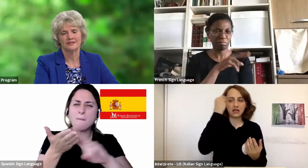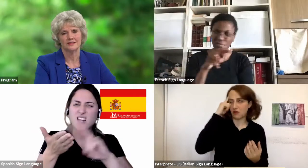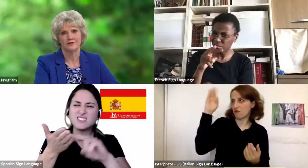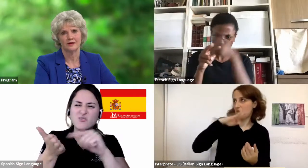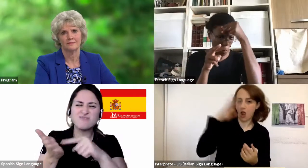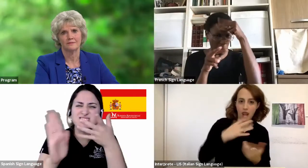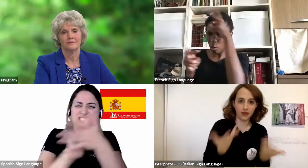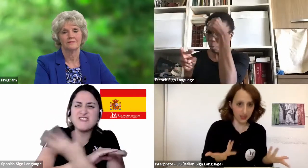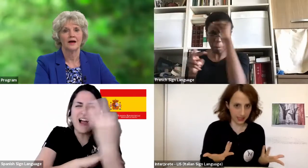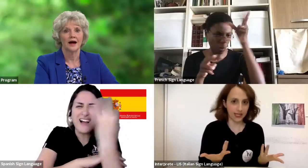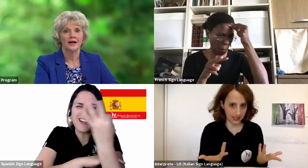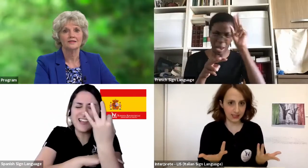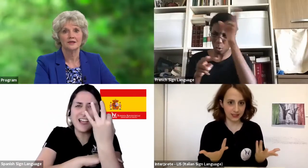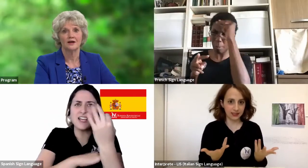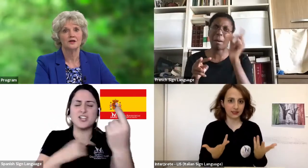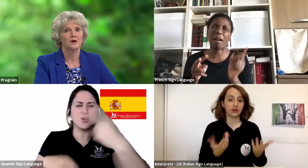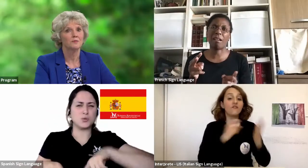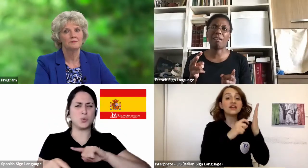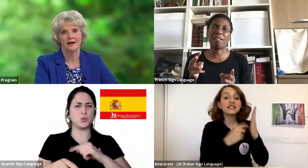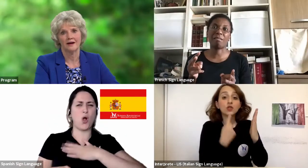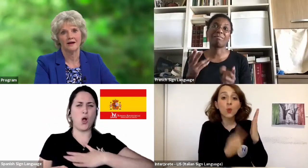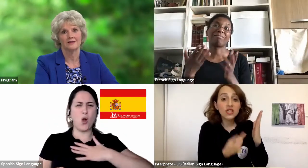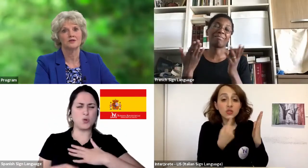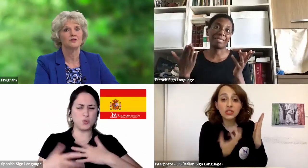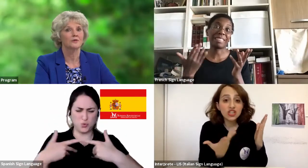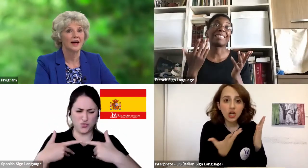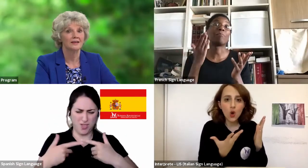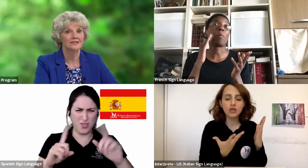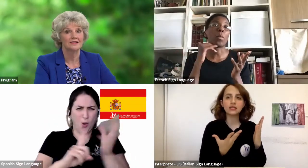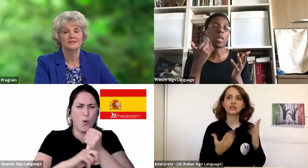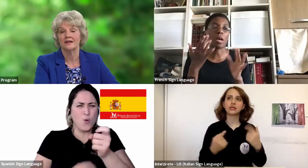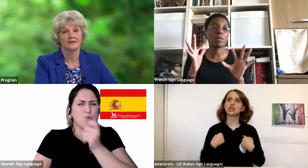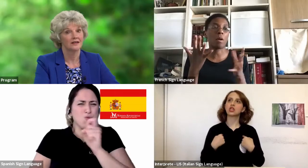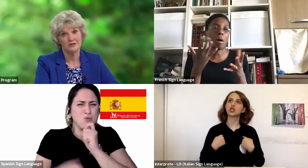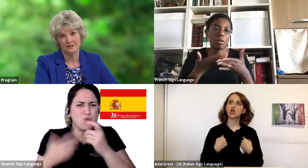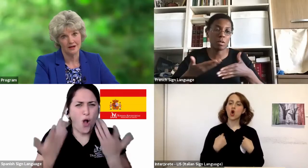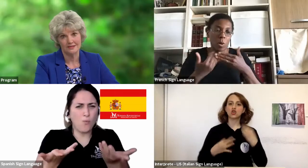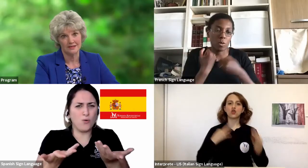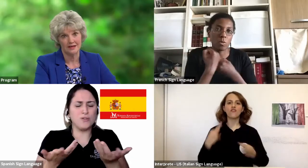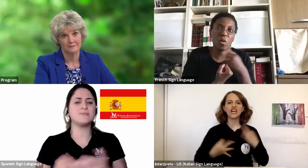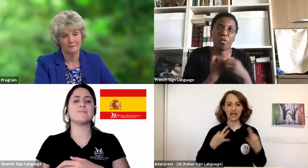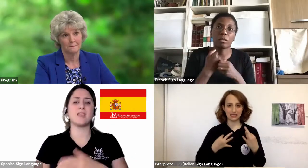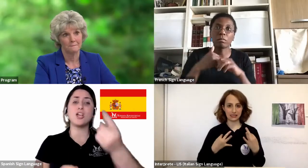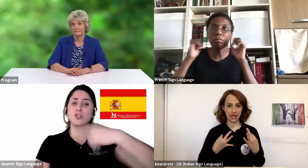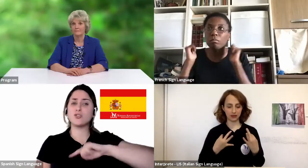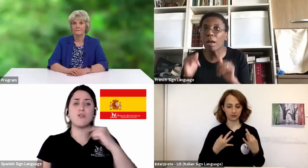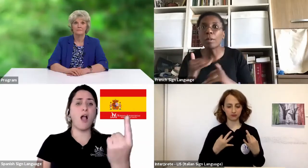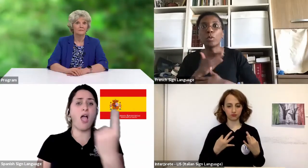joy in suffering? I asked God to open my eyes to the realities that I was not seeing.